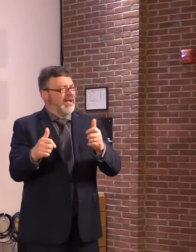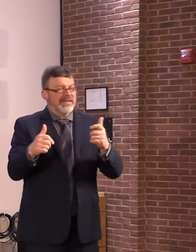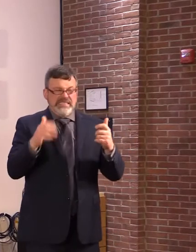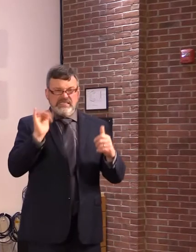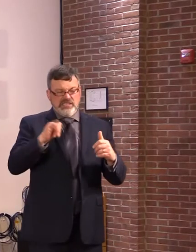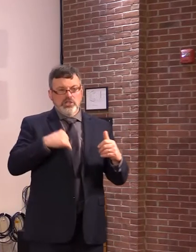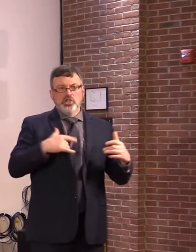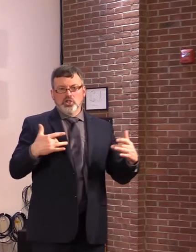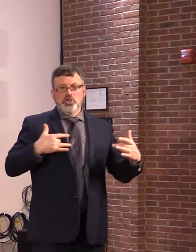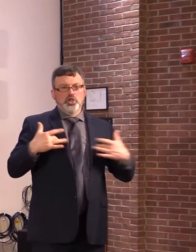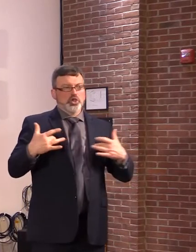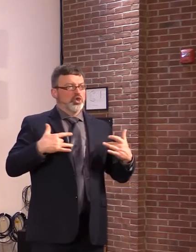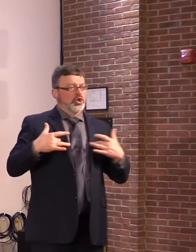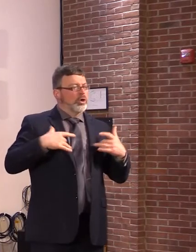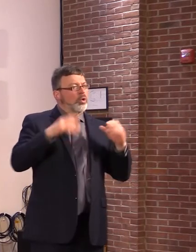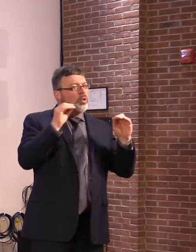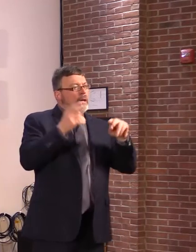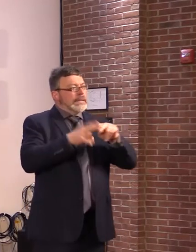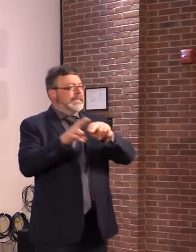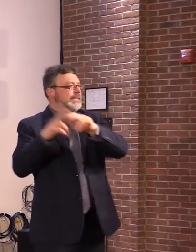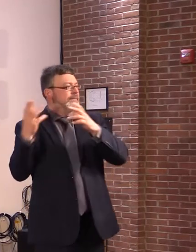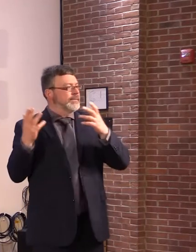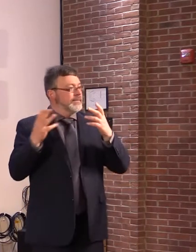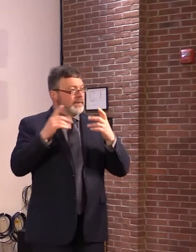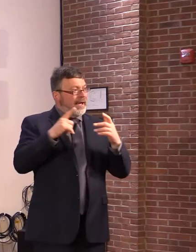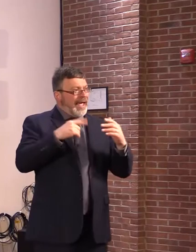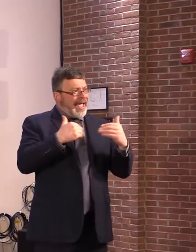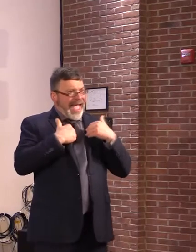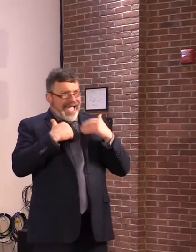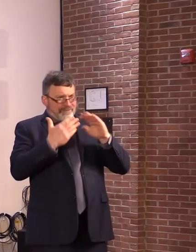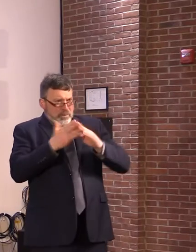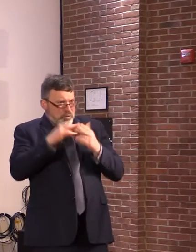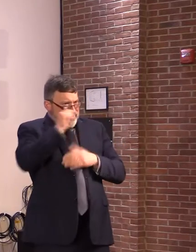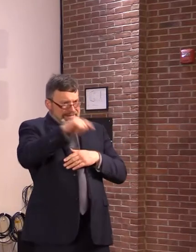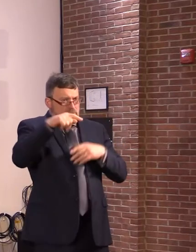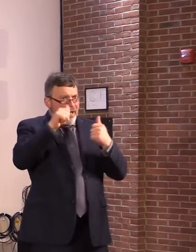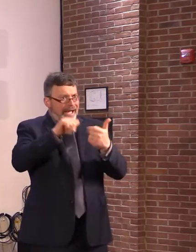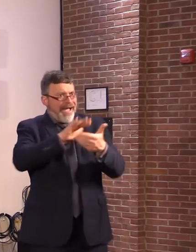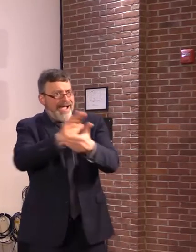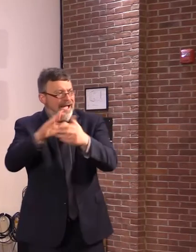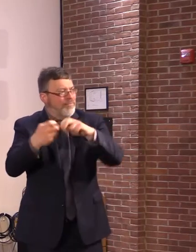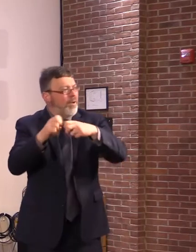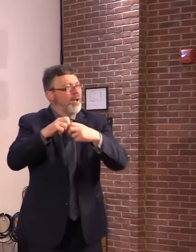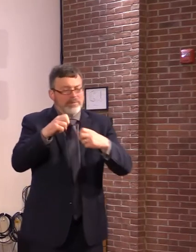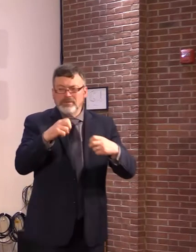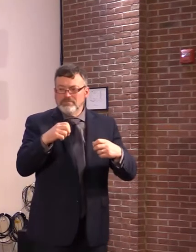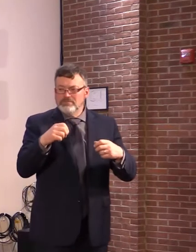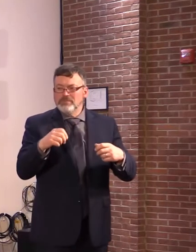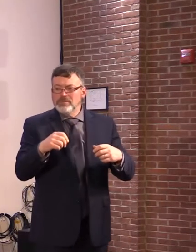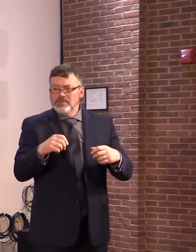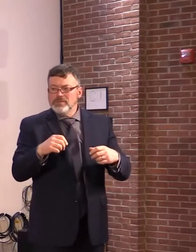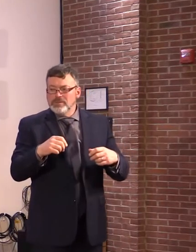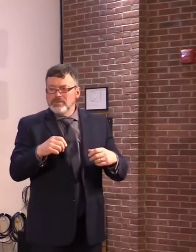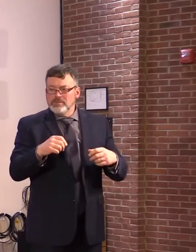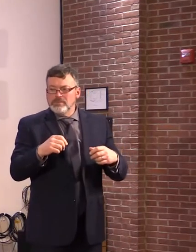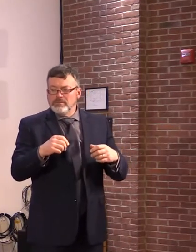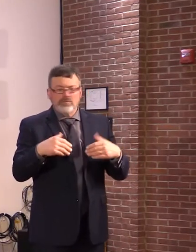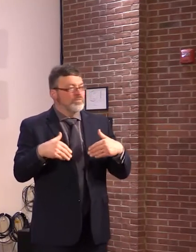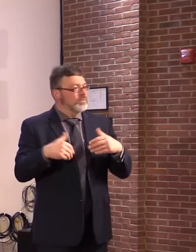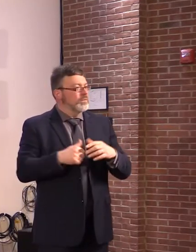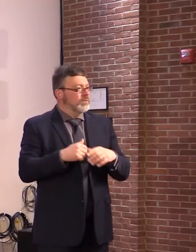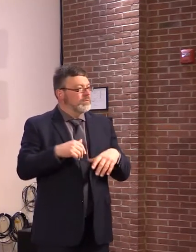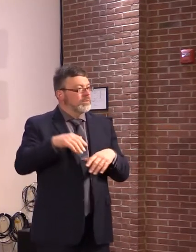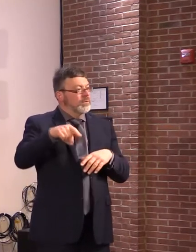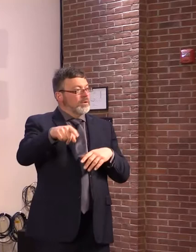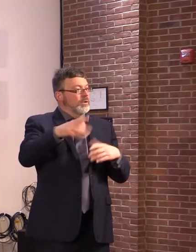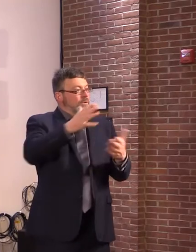There's great work being done in communities to try to address drugs from the treatment level all